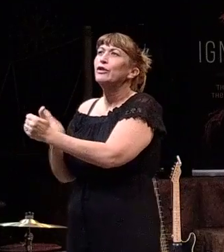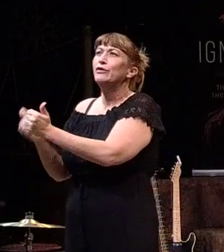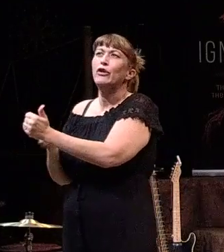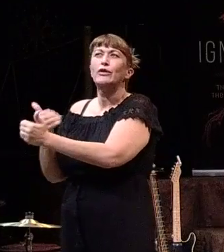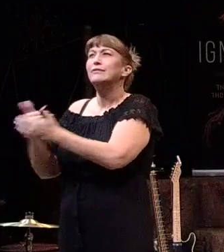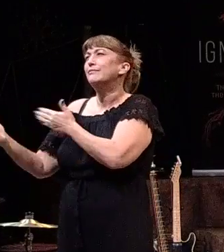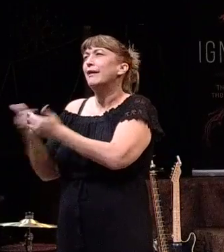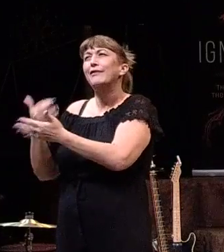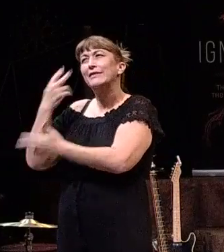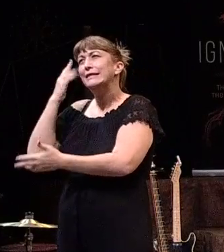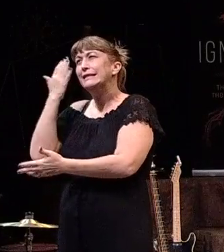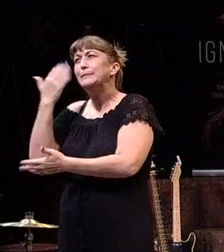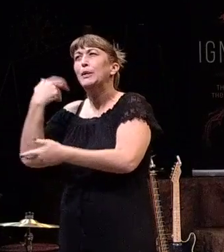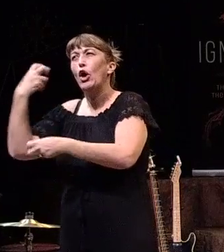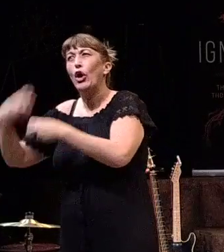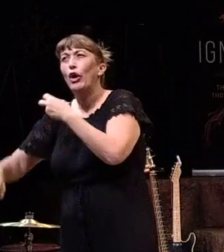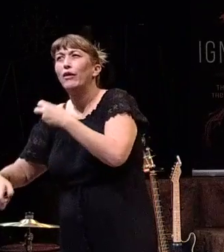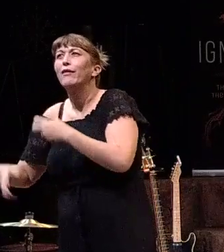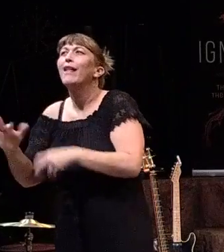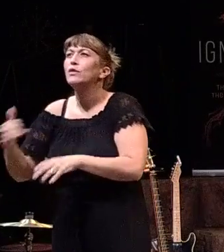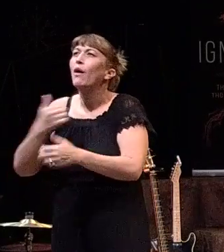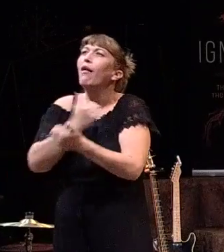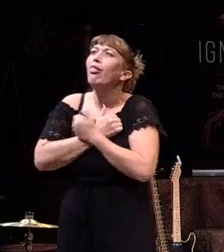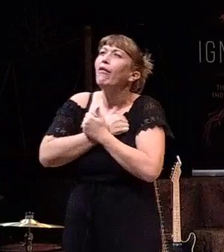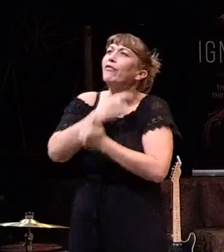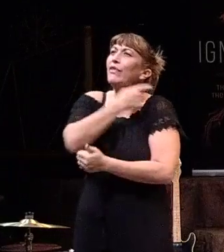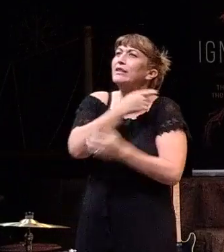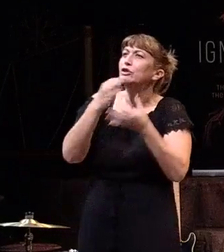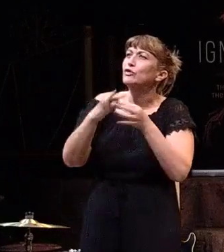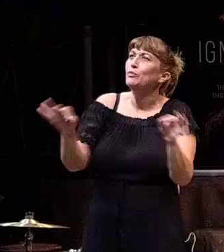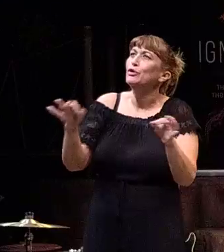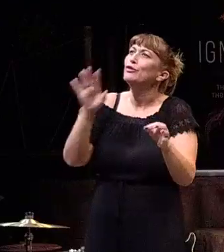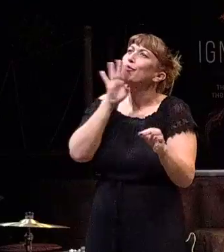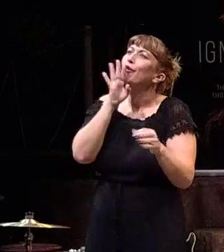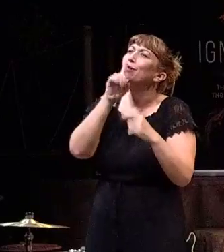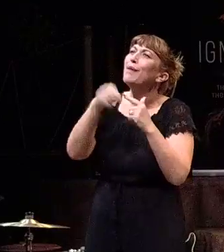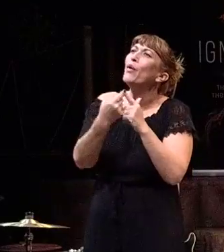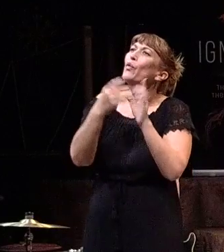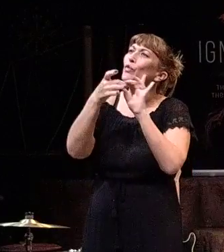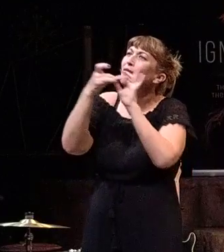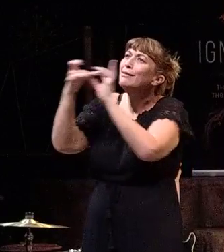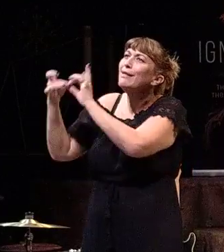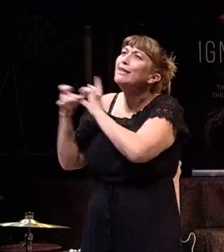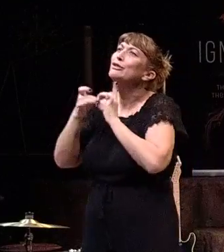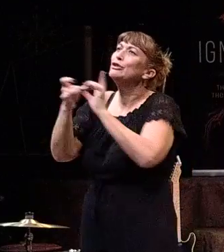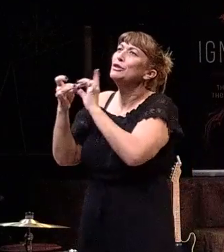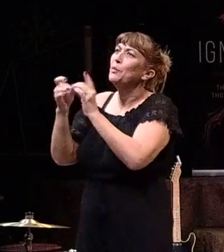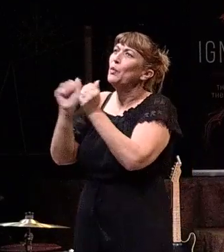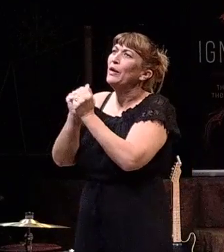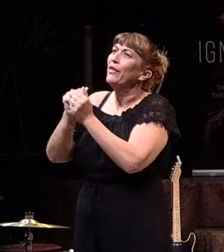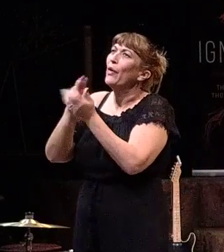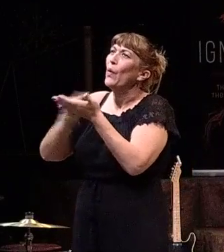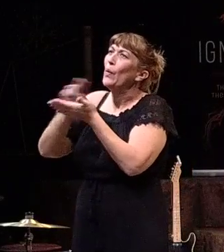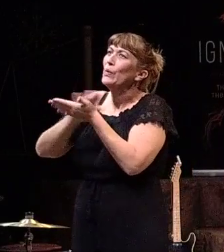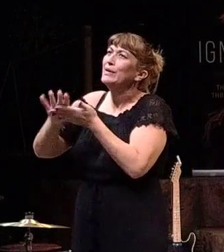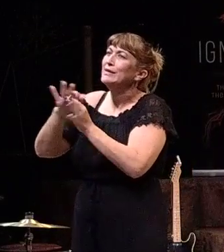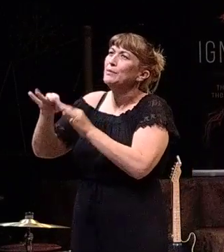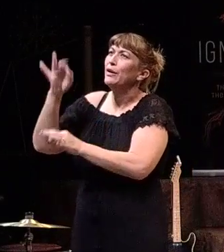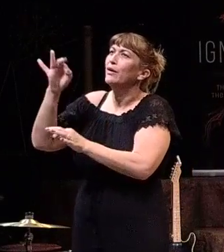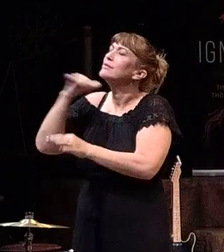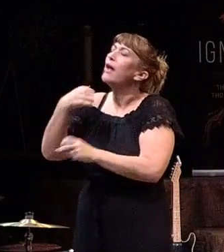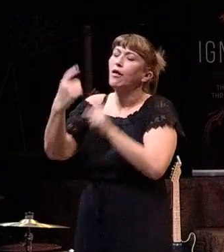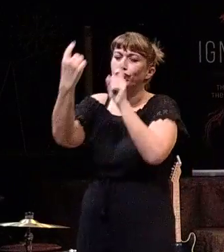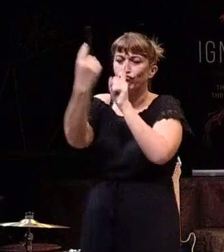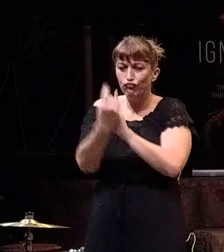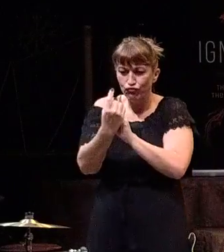the Scripture. It talks about this relationship that we have with the Spirit. It's not a one and done where someone kind of meets with us for an hour and says,